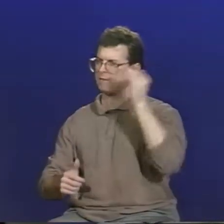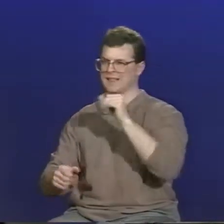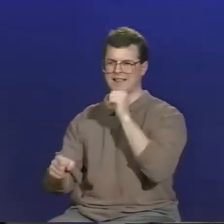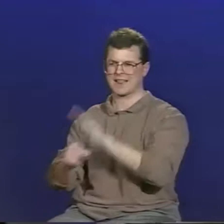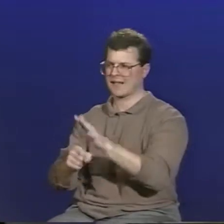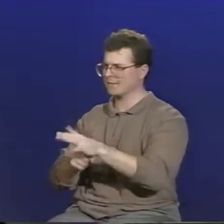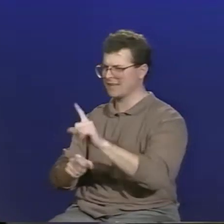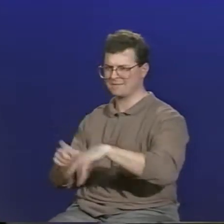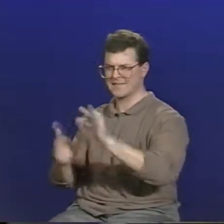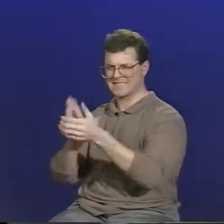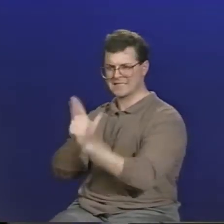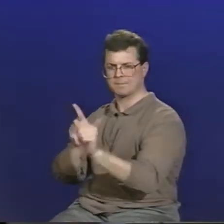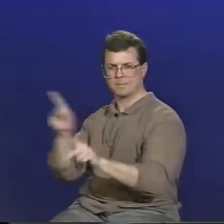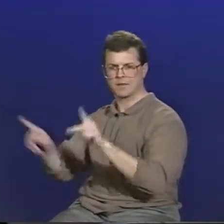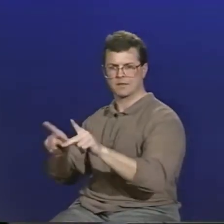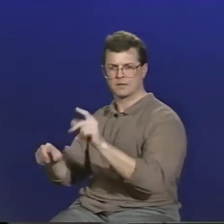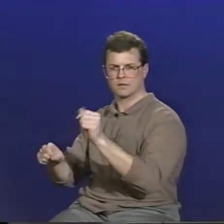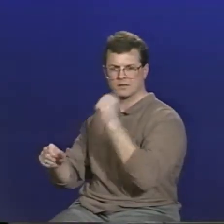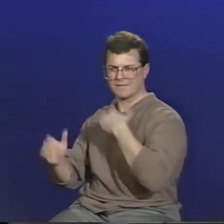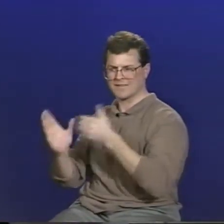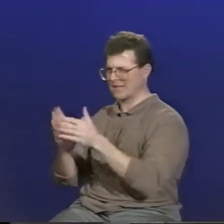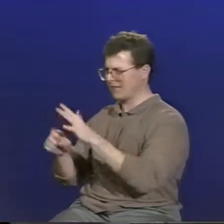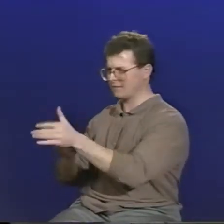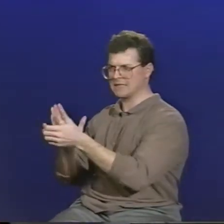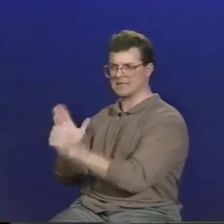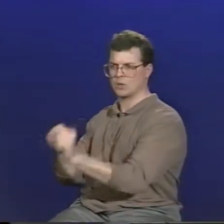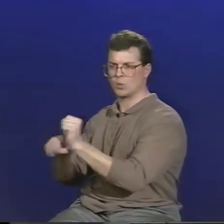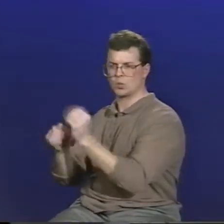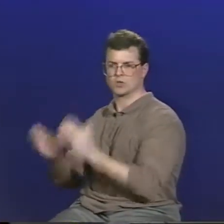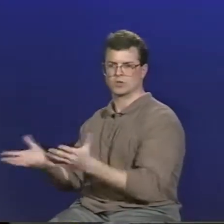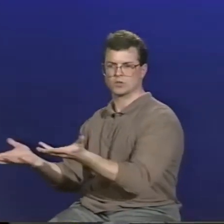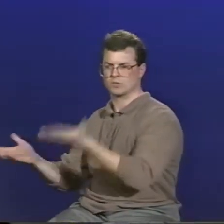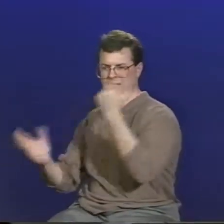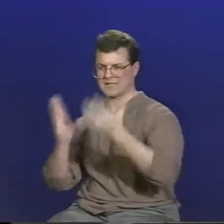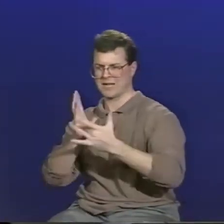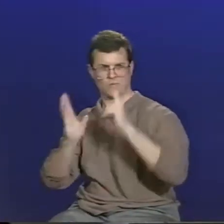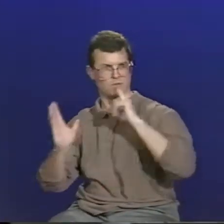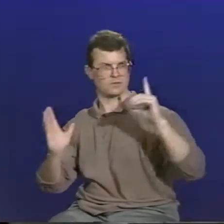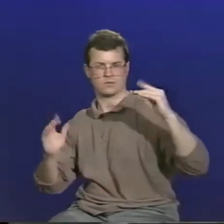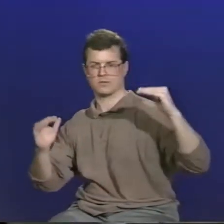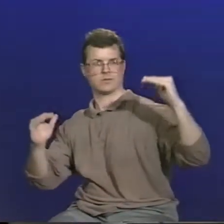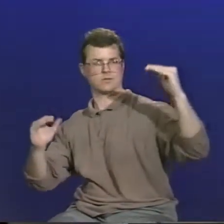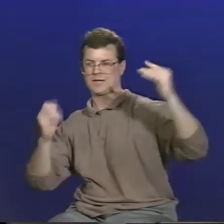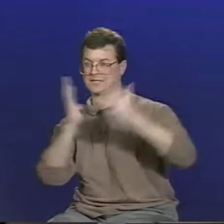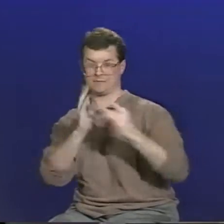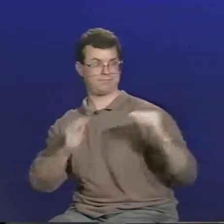Businesses' productivity is on the decline because we cannot find enough qualified literate workers.